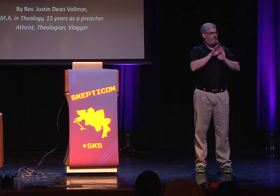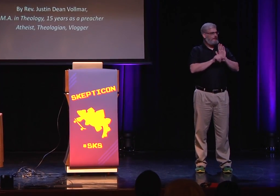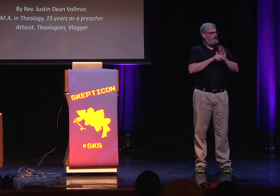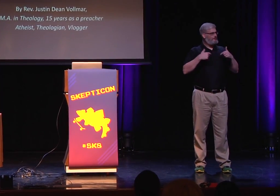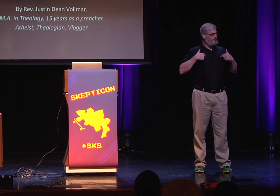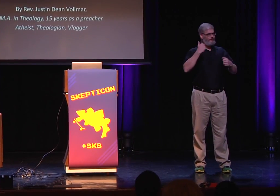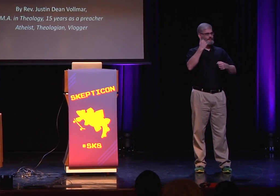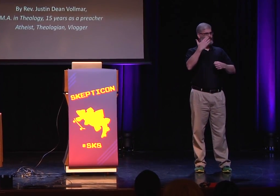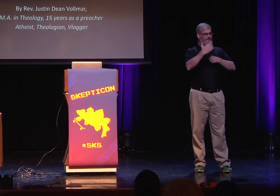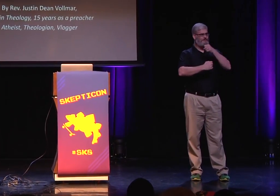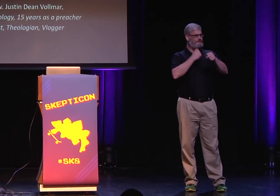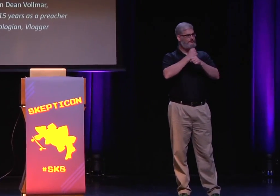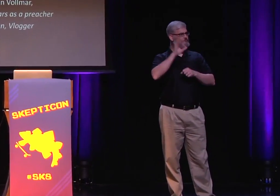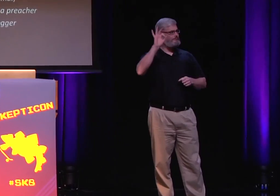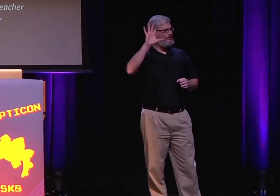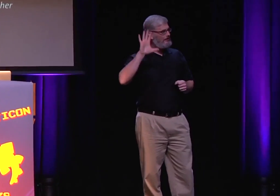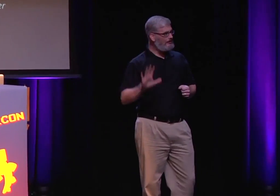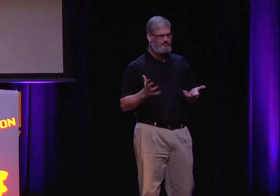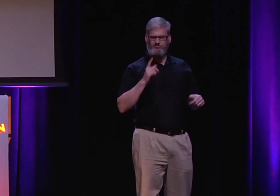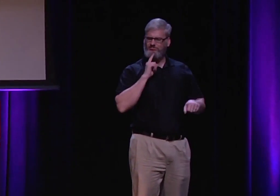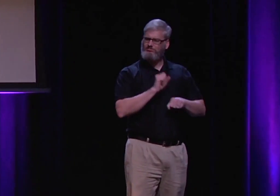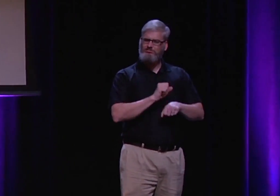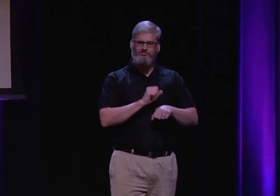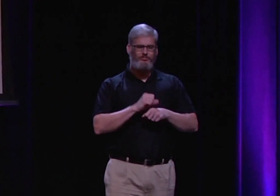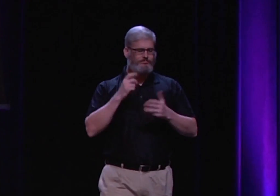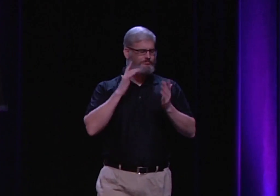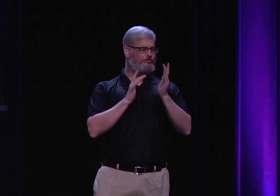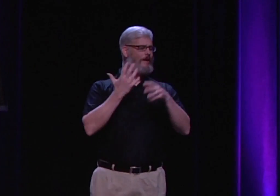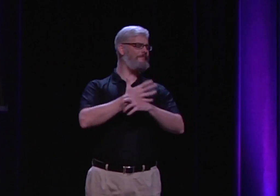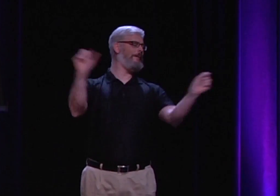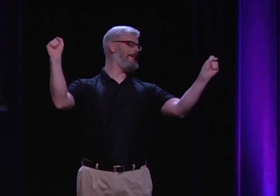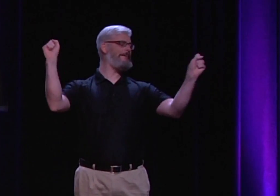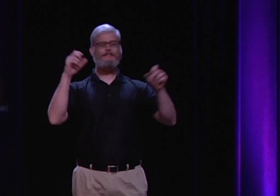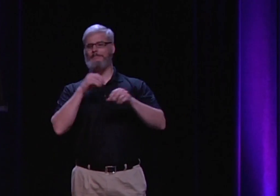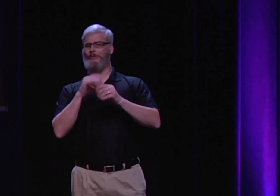So, I'd like to start with explaining a little bit about my background. I was a preacher for 15 years,